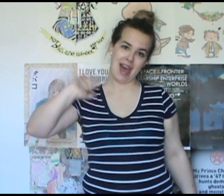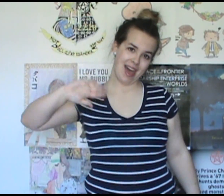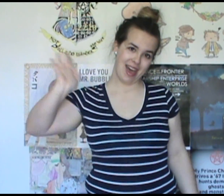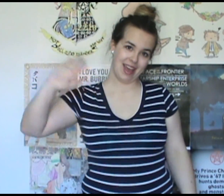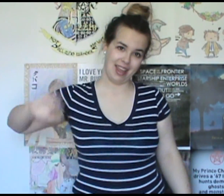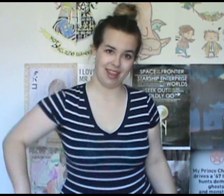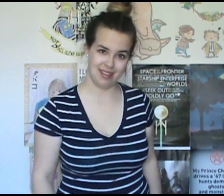Bye! Bye! Bye!